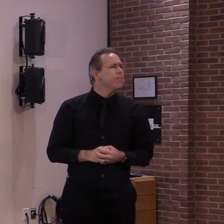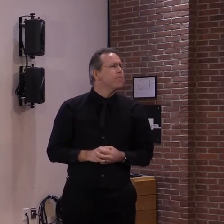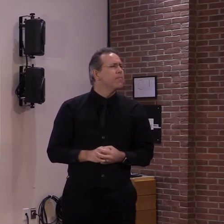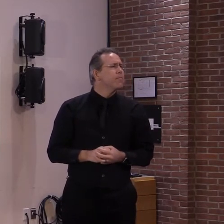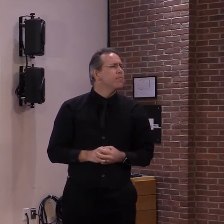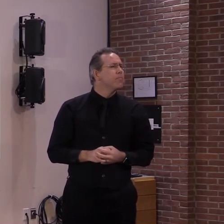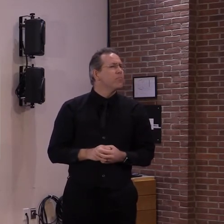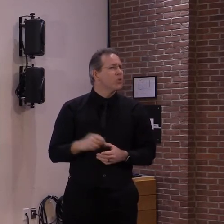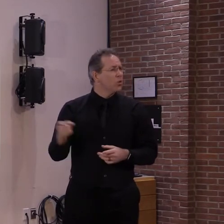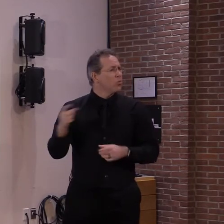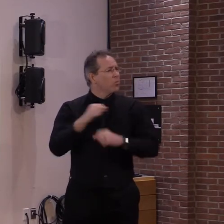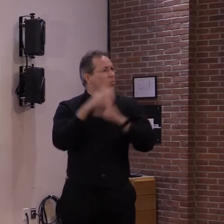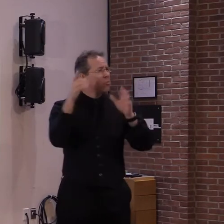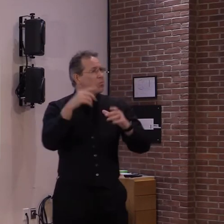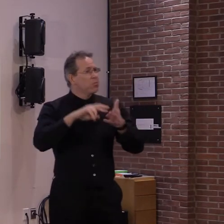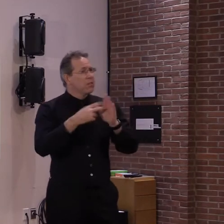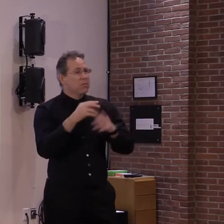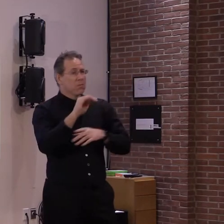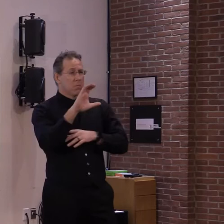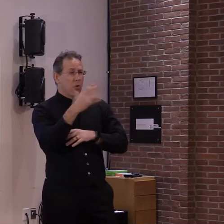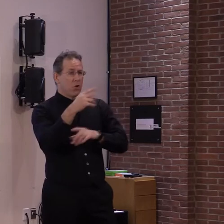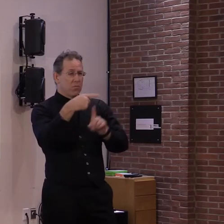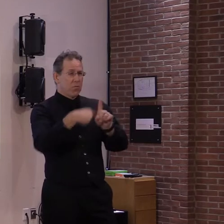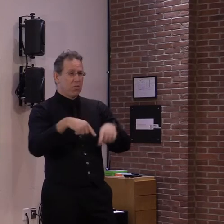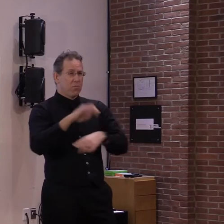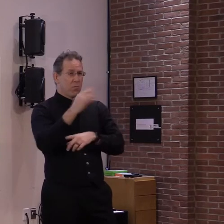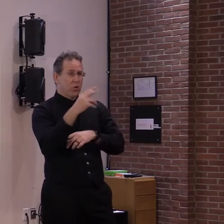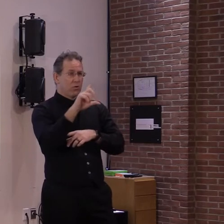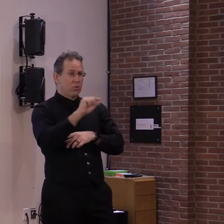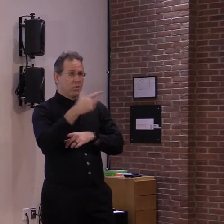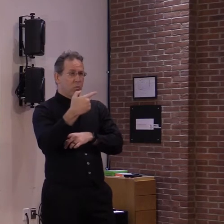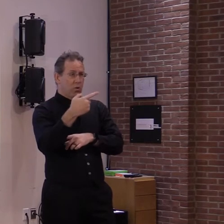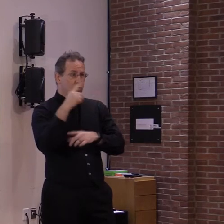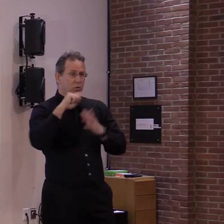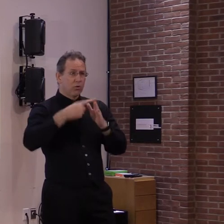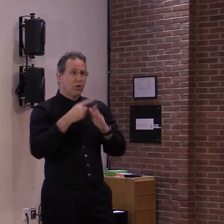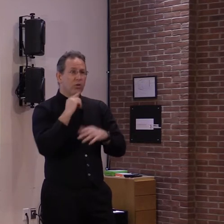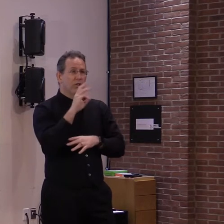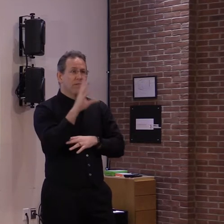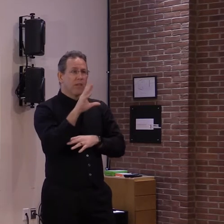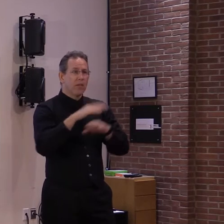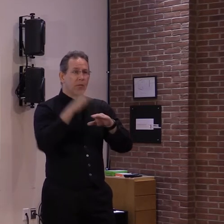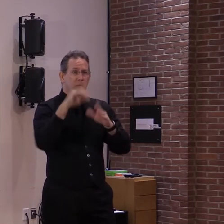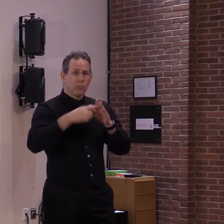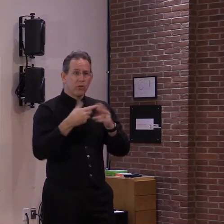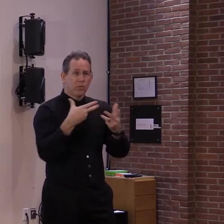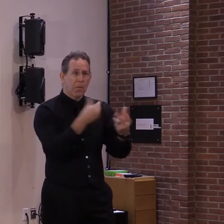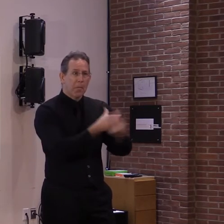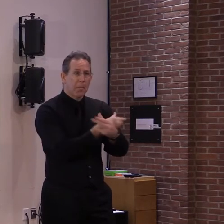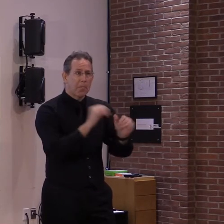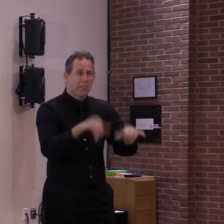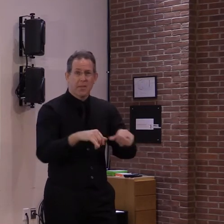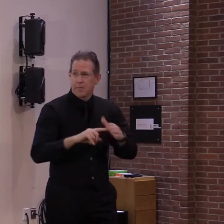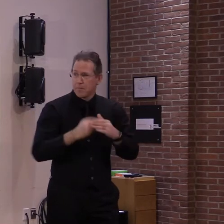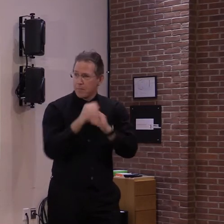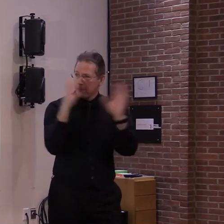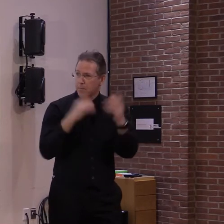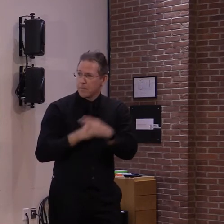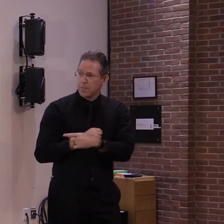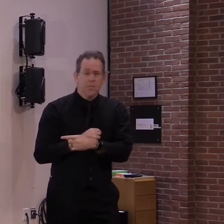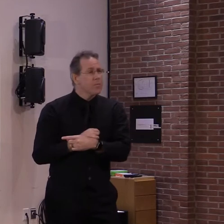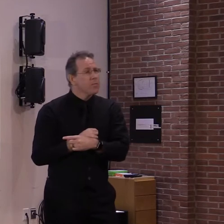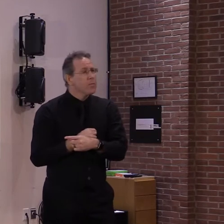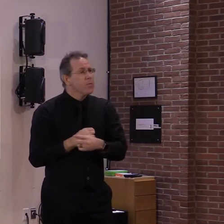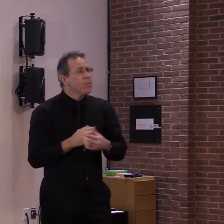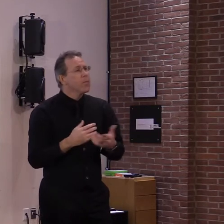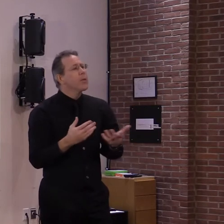I think by, you know, early March is not spring, but I think it's like